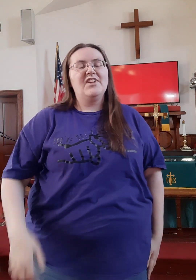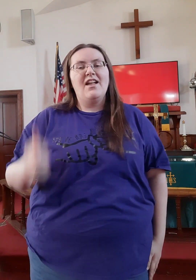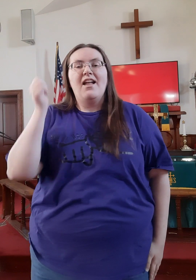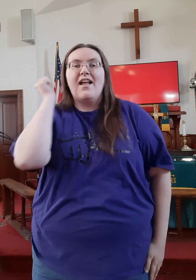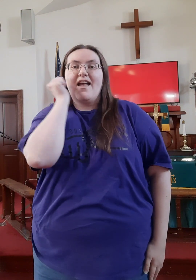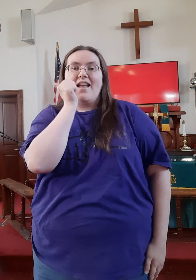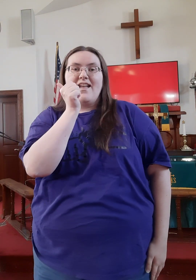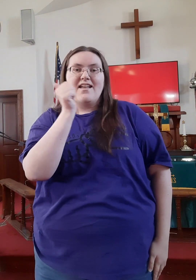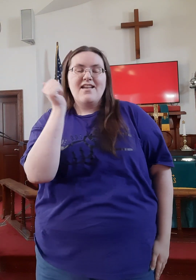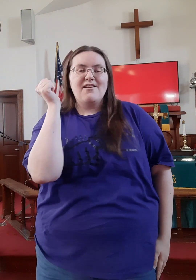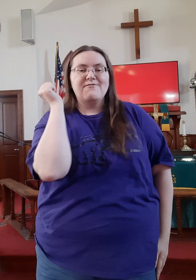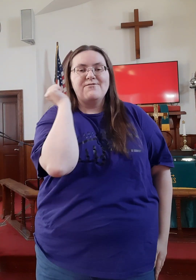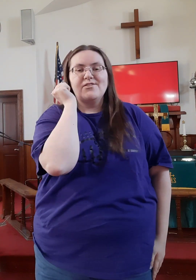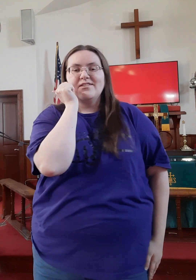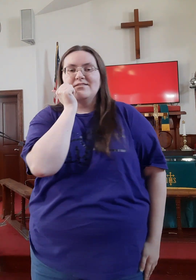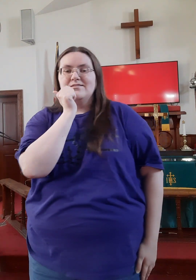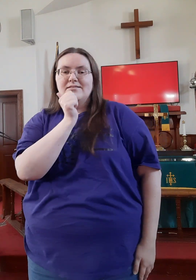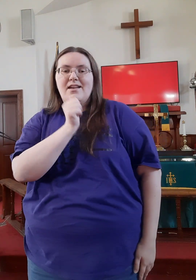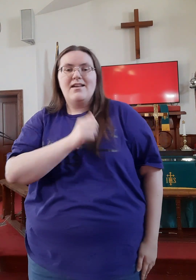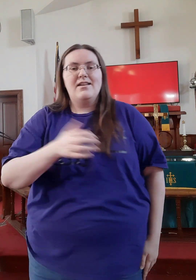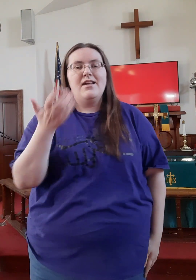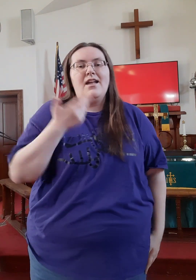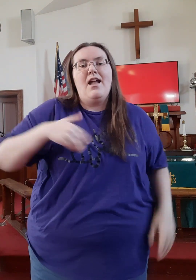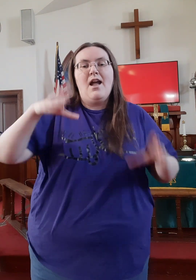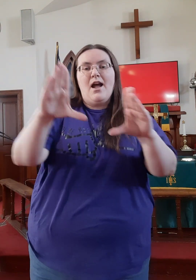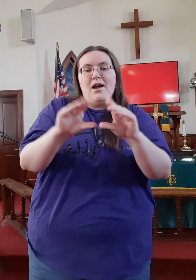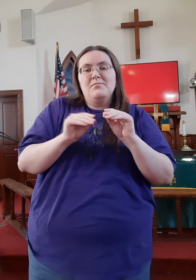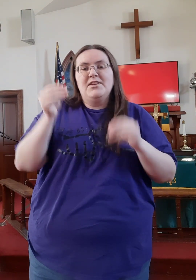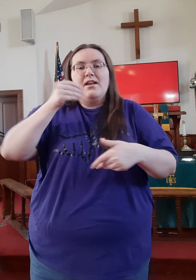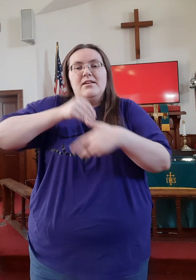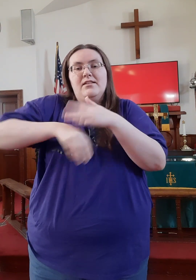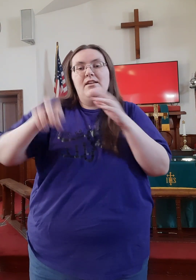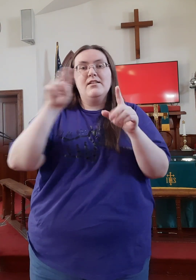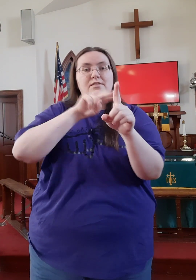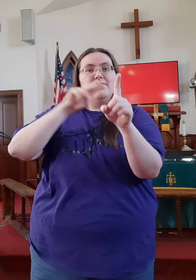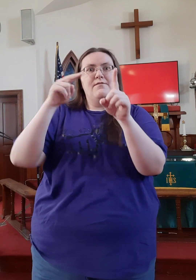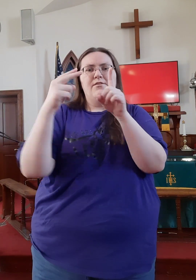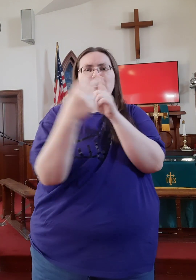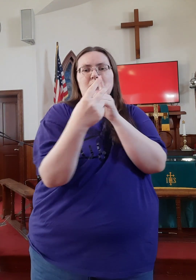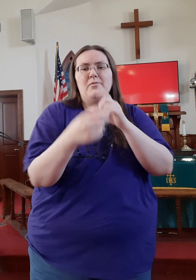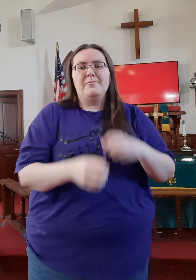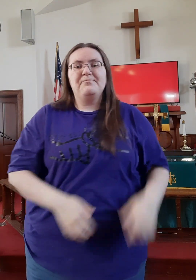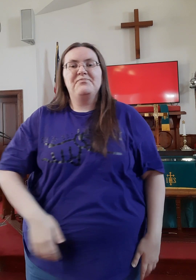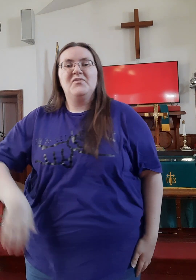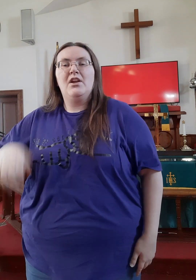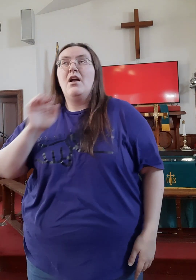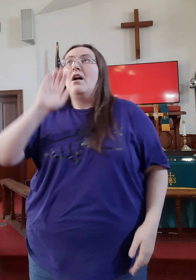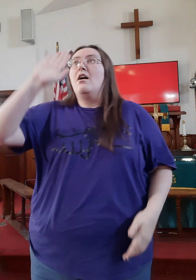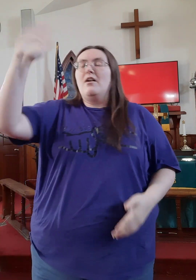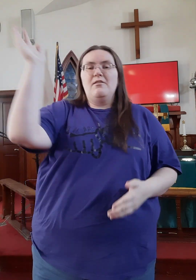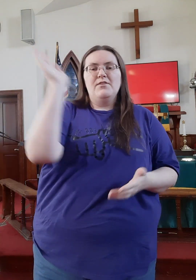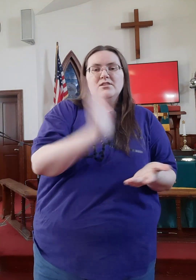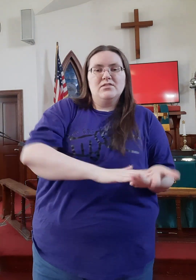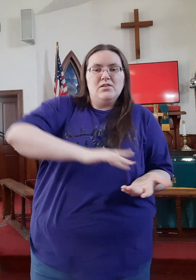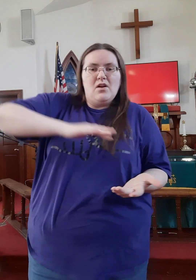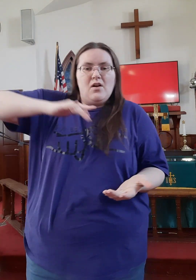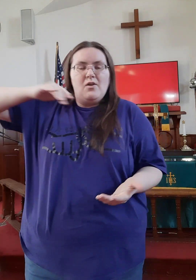Every day I'm taken in the view Of His glory